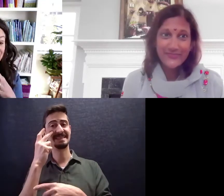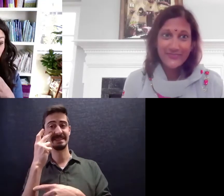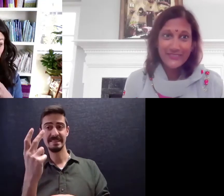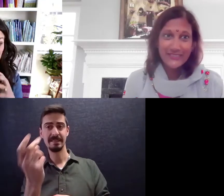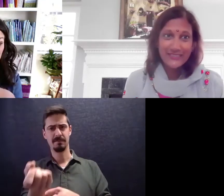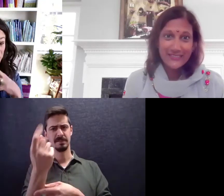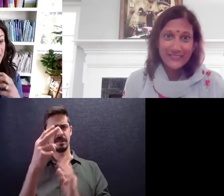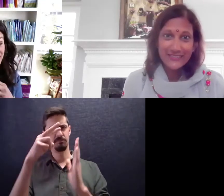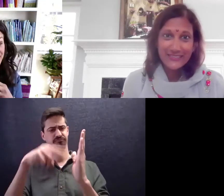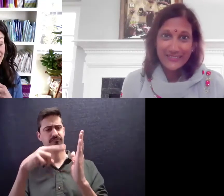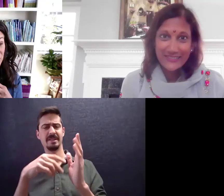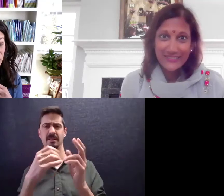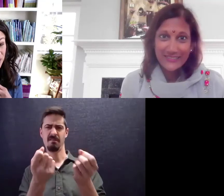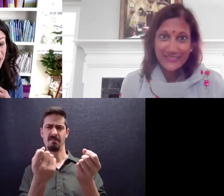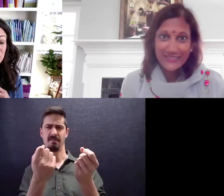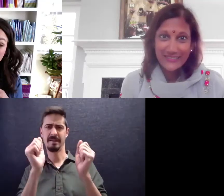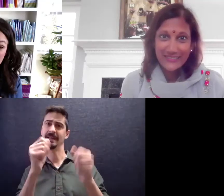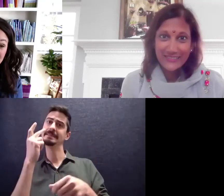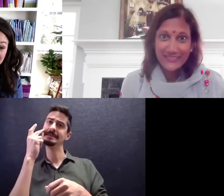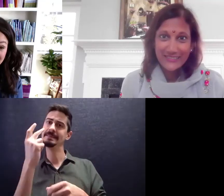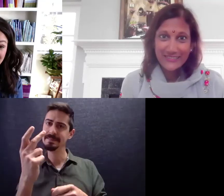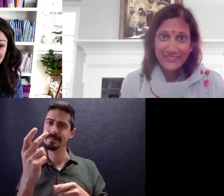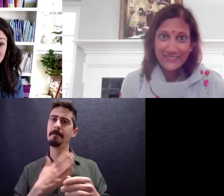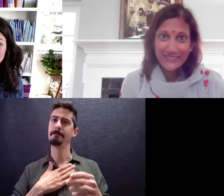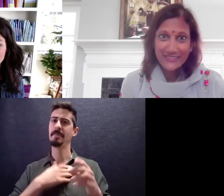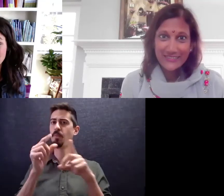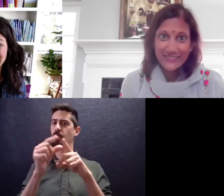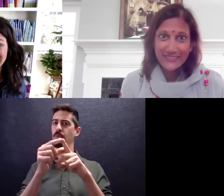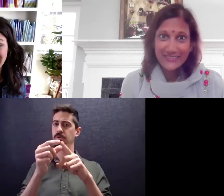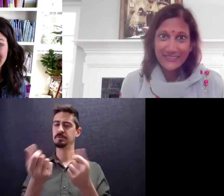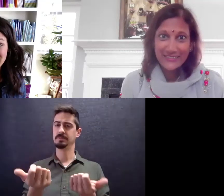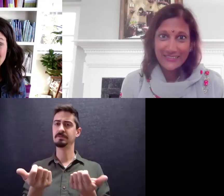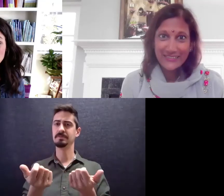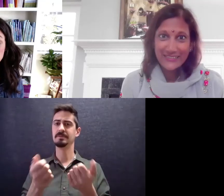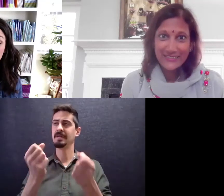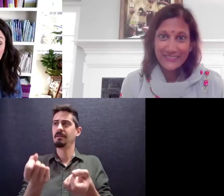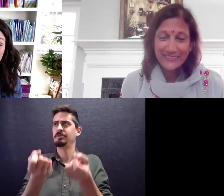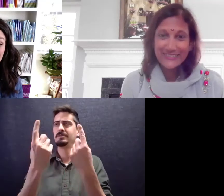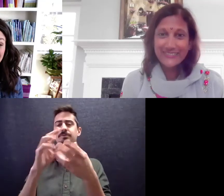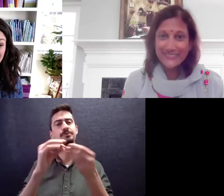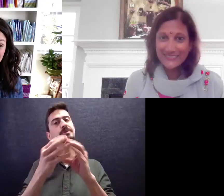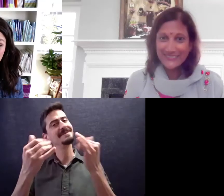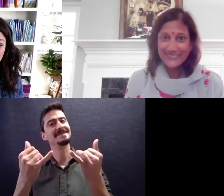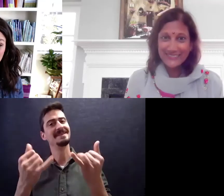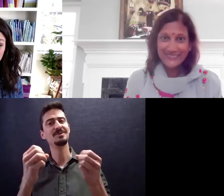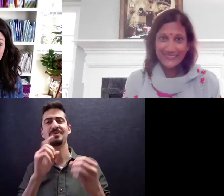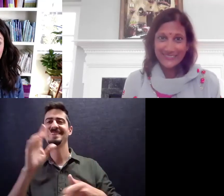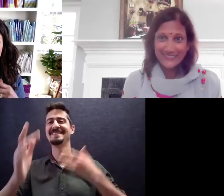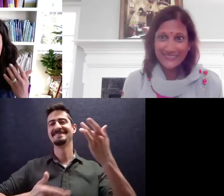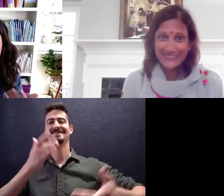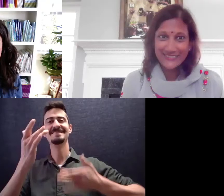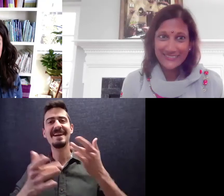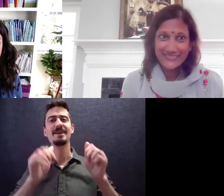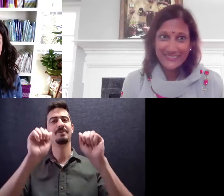his words with his hand signals to understand the story today so we are really excited to be able